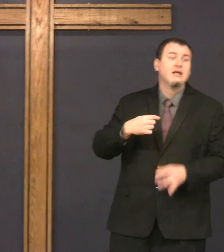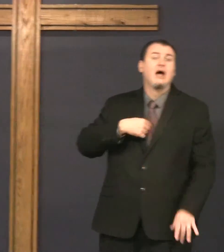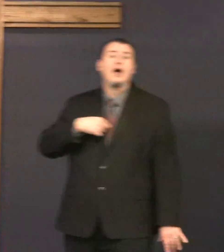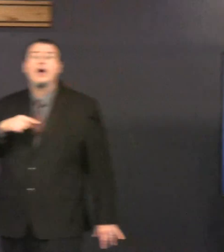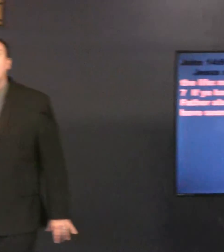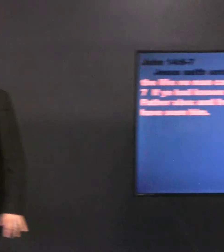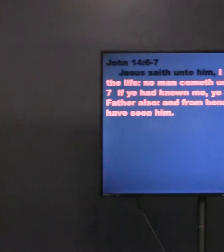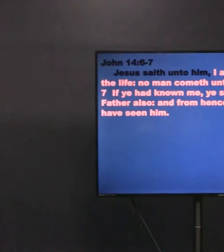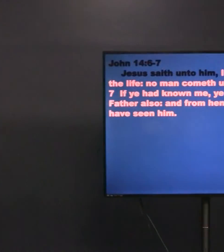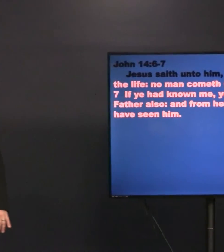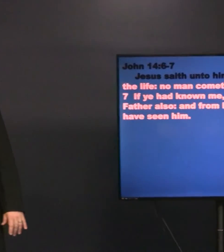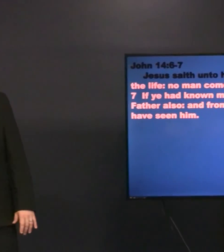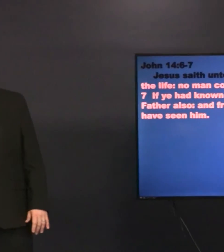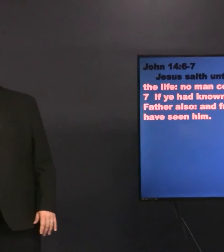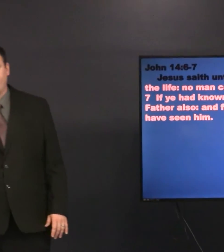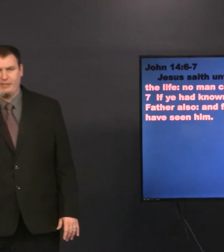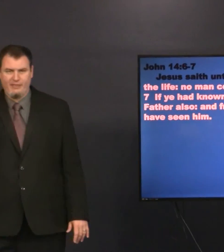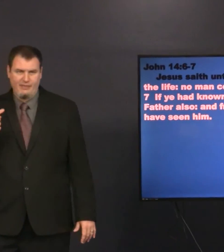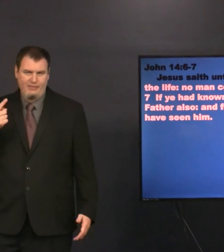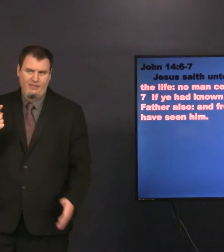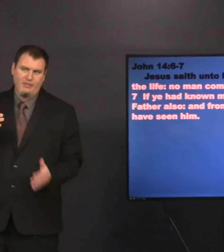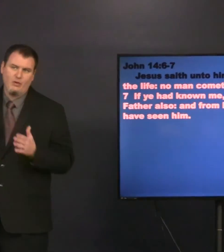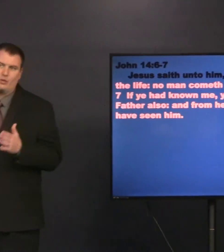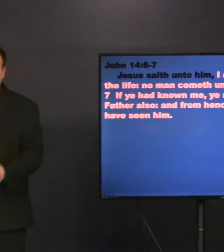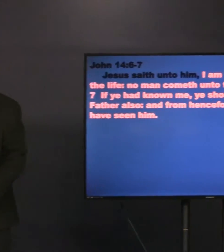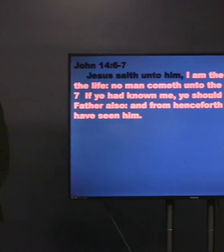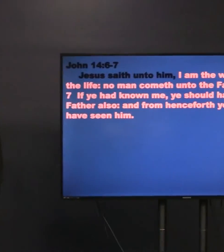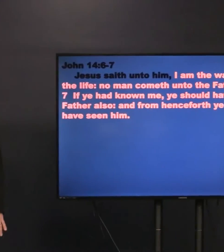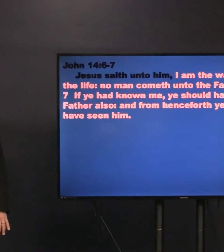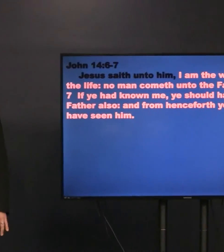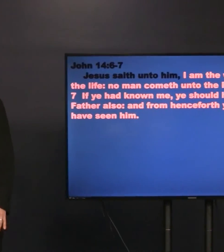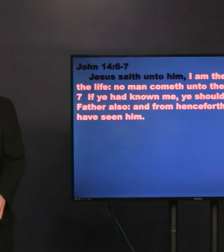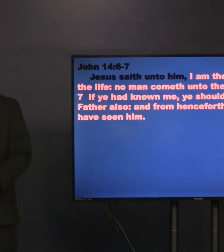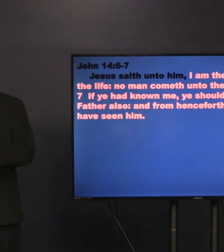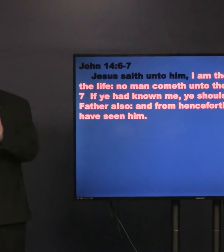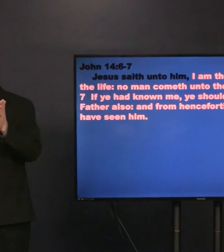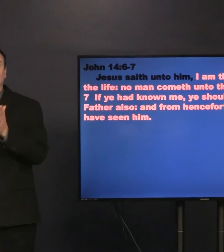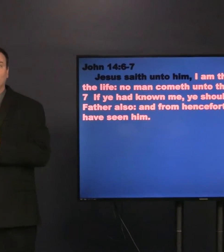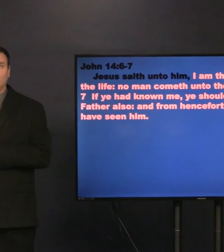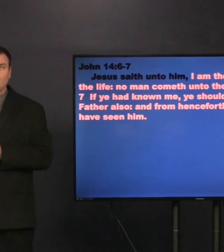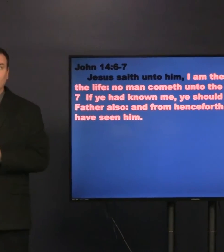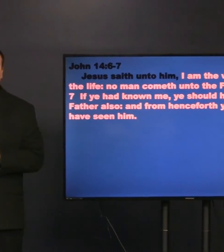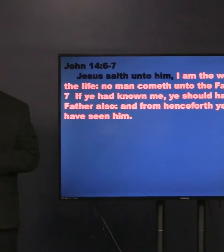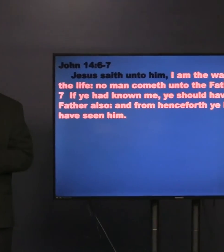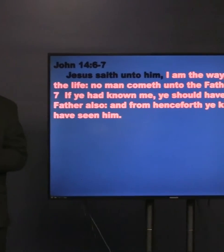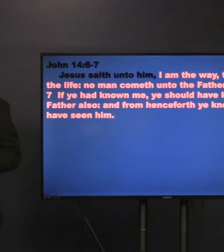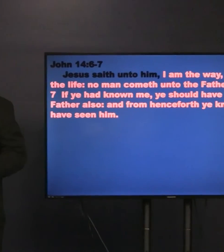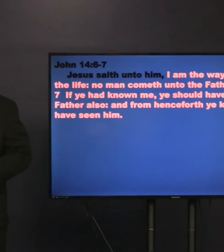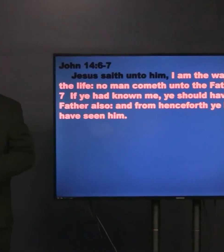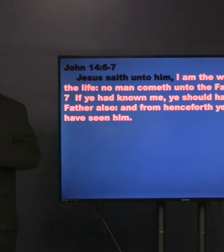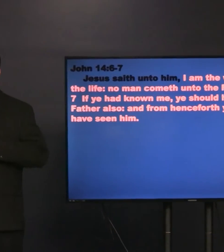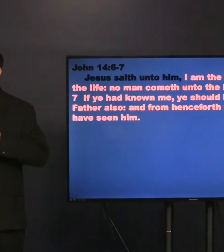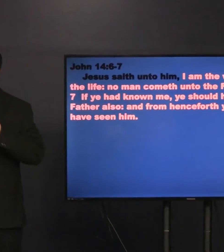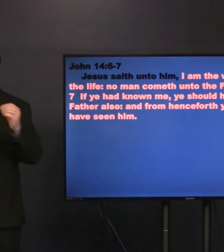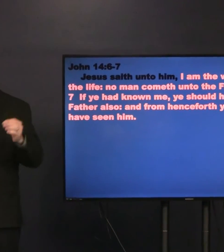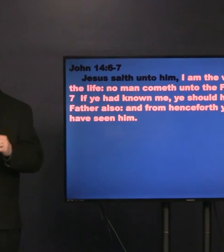Verse 6 and 7, Jesus said unto him, I am the way, the truth, and the life.